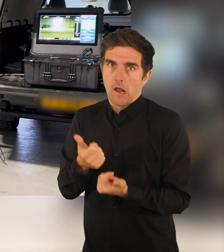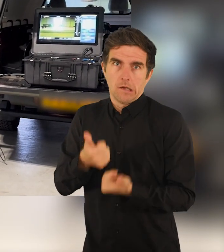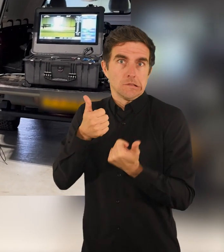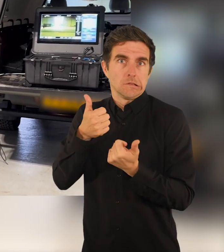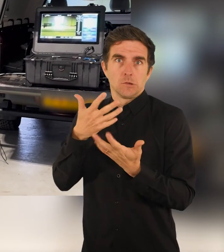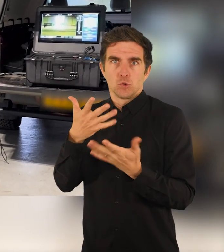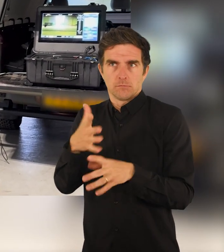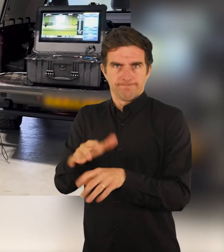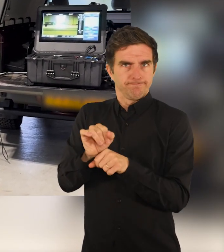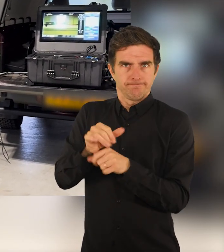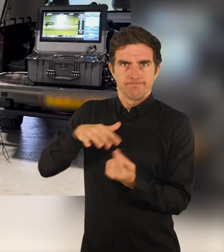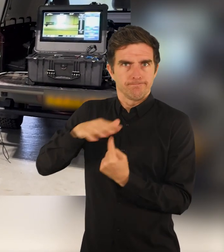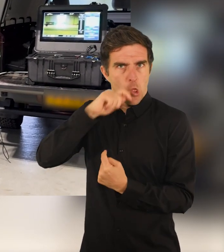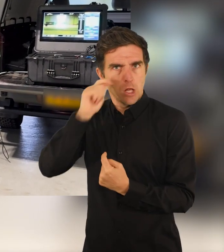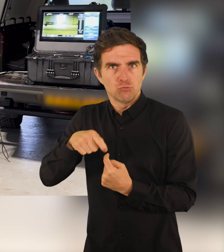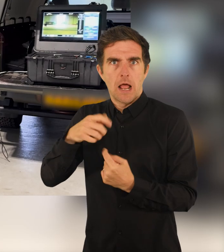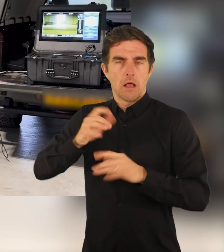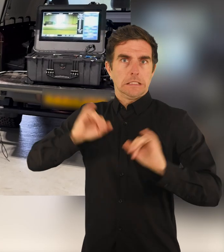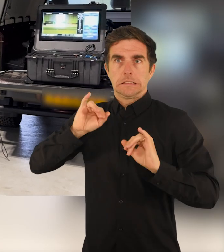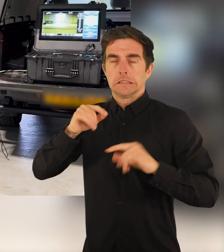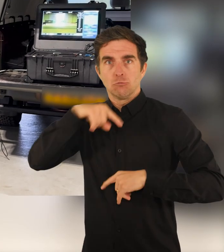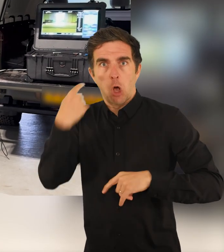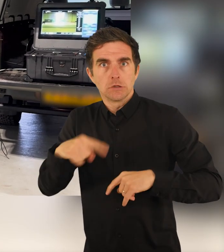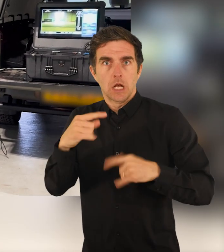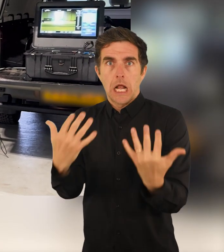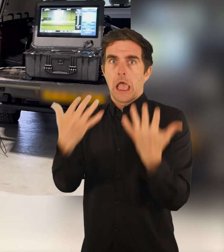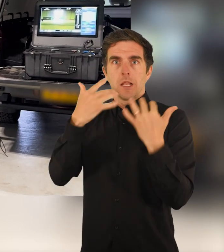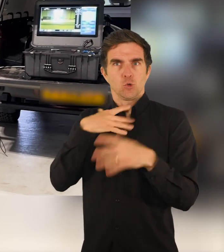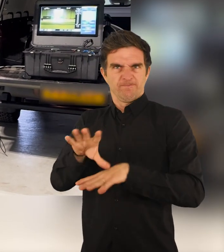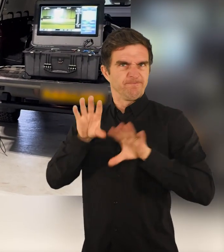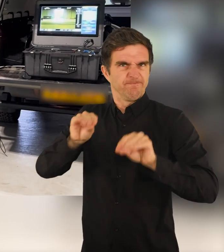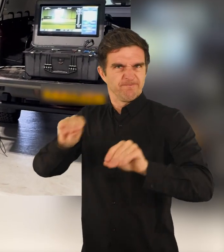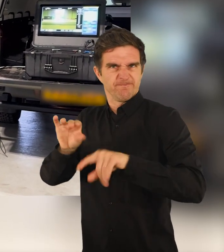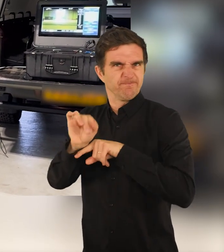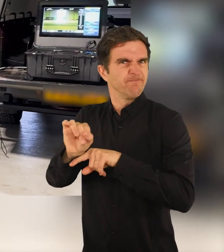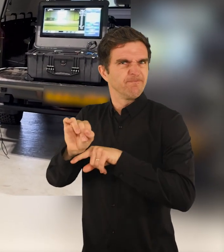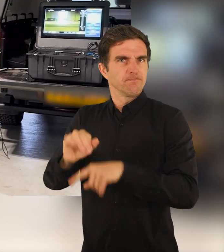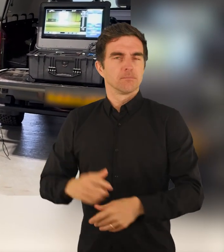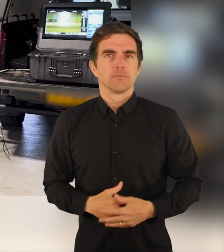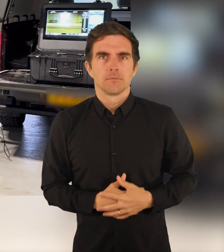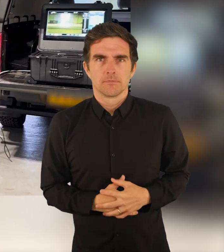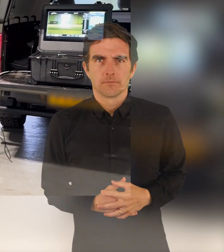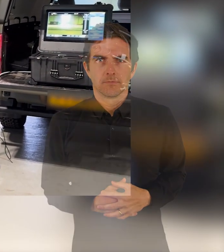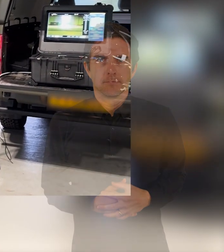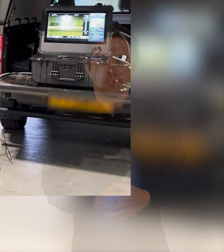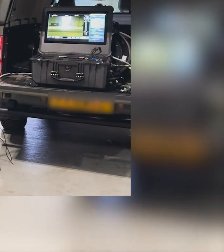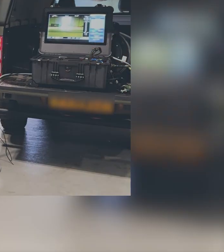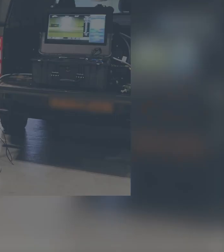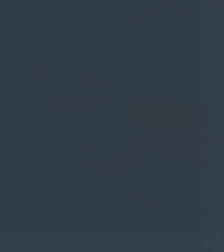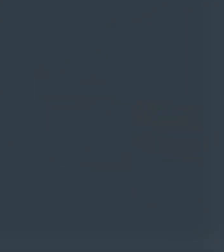effective to protect Ukrainian critical national infrastructure against the constant threat of drones and missile attack from Russia. The children